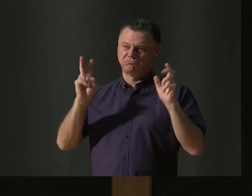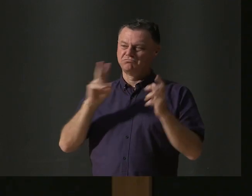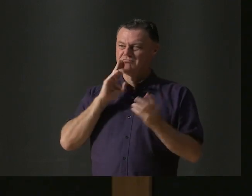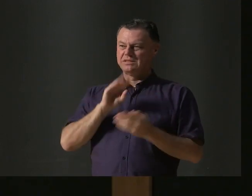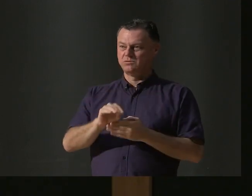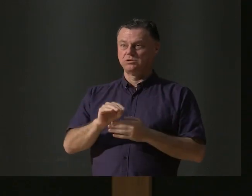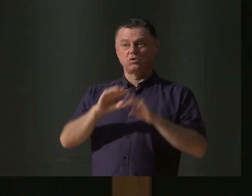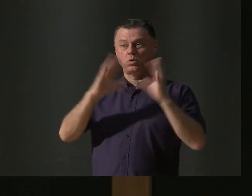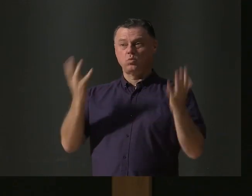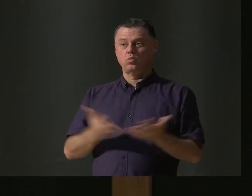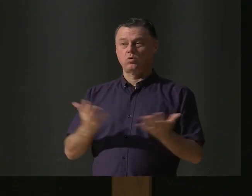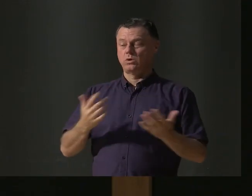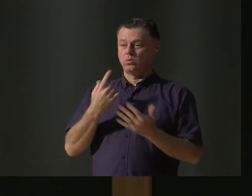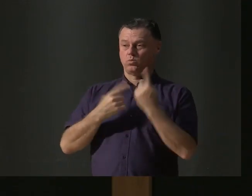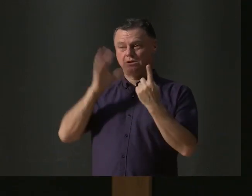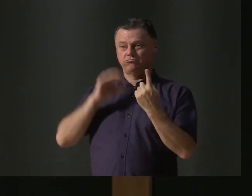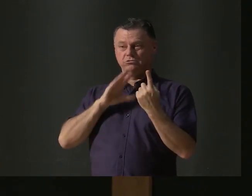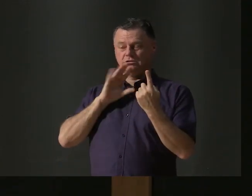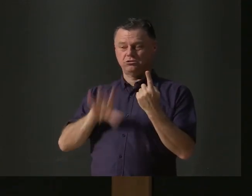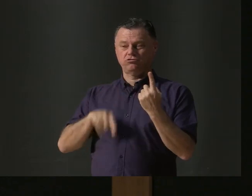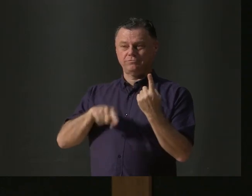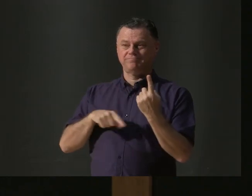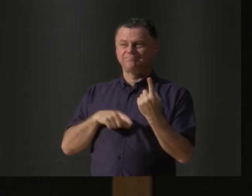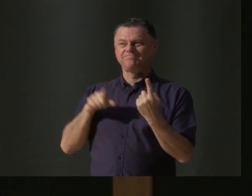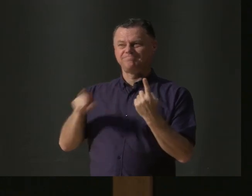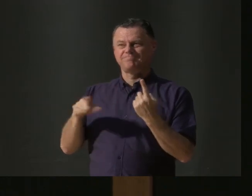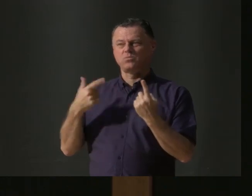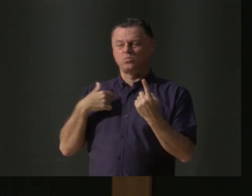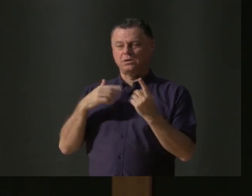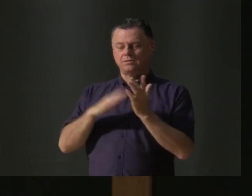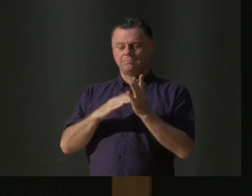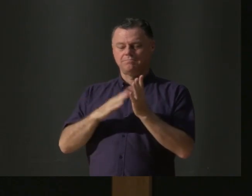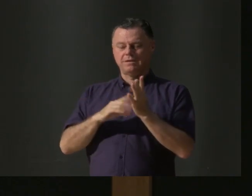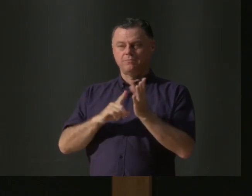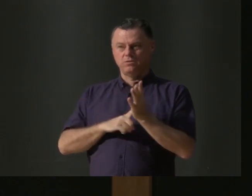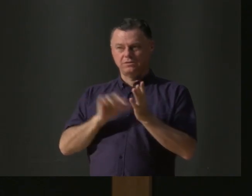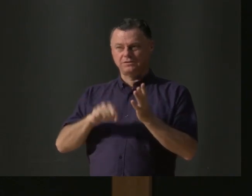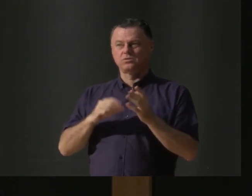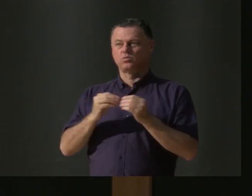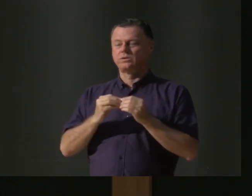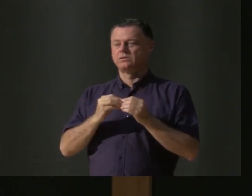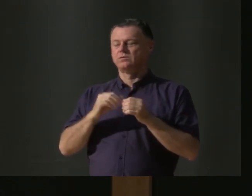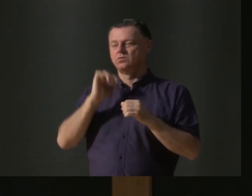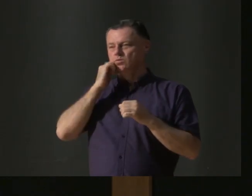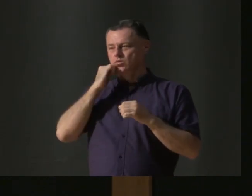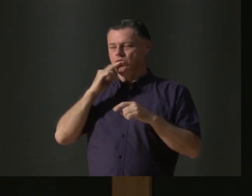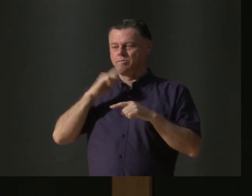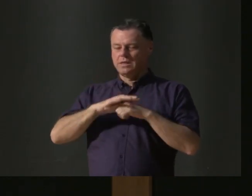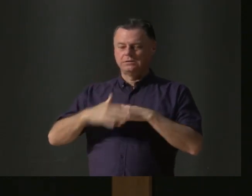Australia and it's a monotreme, meaning it's an egg-laying mammal. This mashup of a duck-billed, beaver